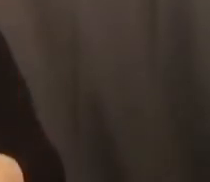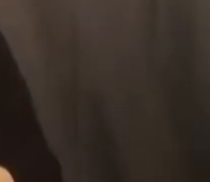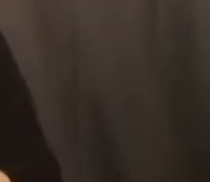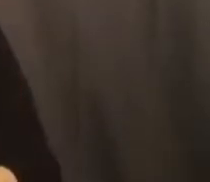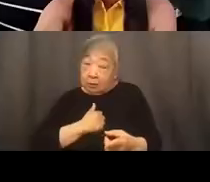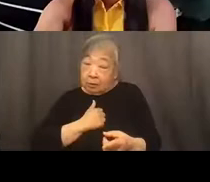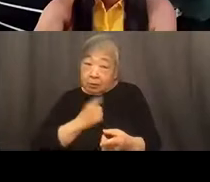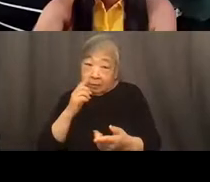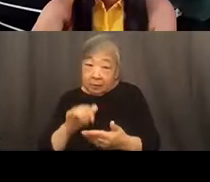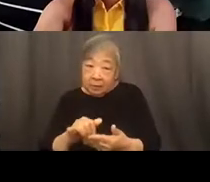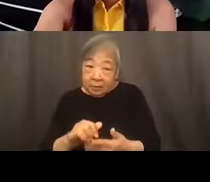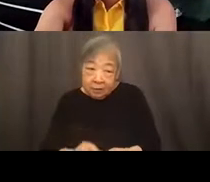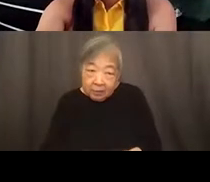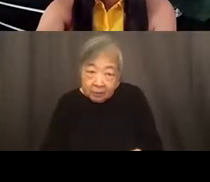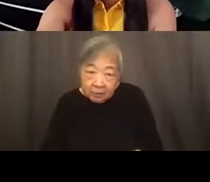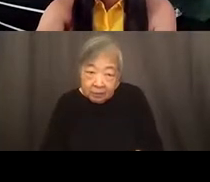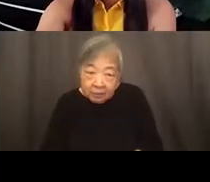hiccup.